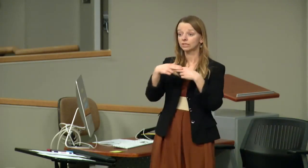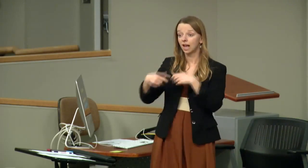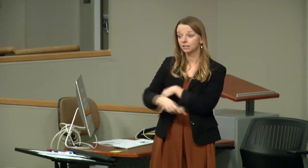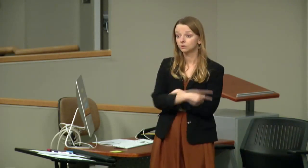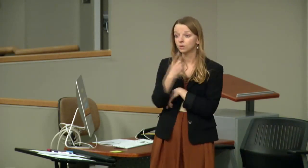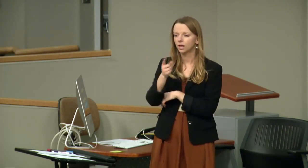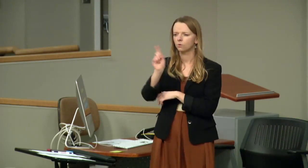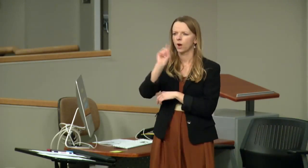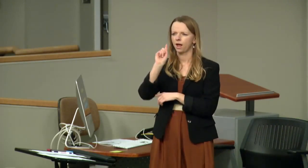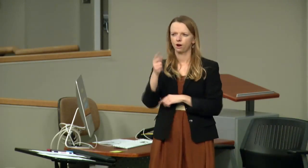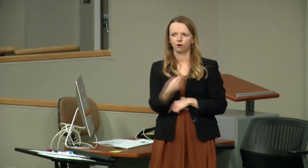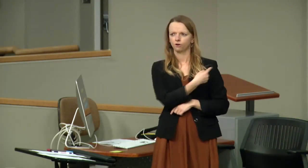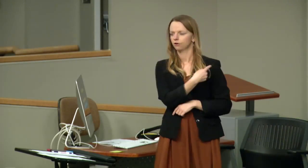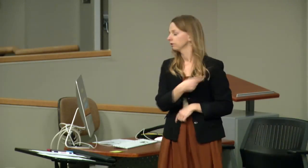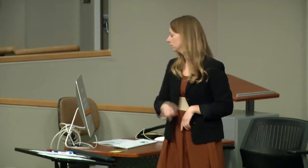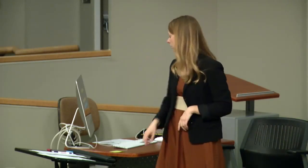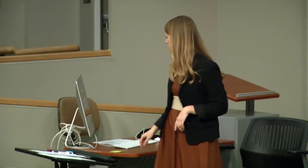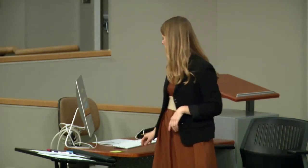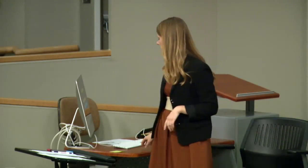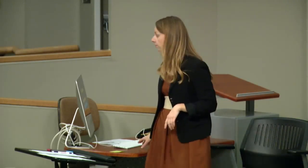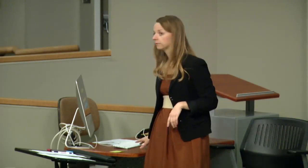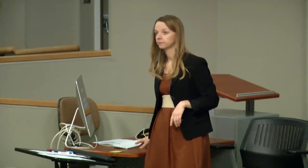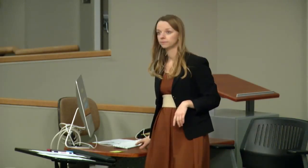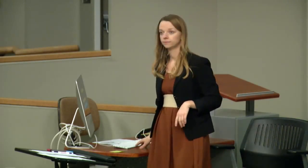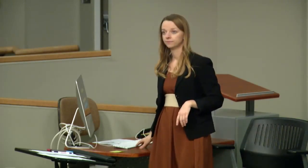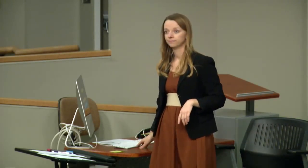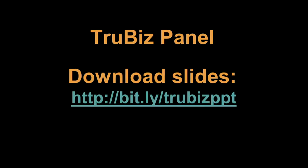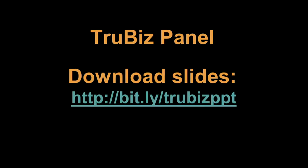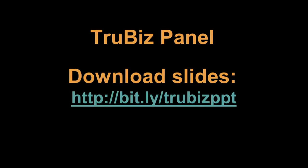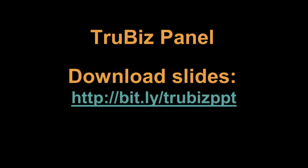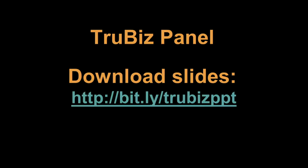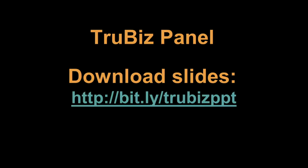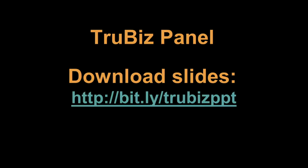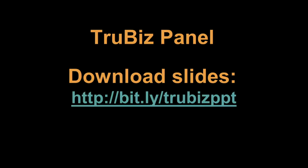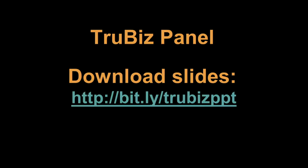So let me show you quickly what to do if you want the slides from today. This is how you download them.